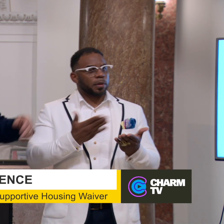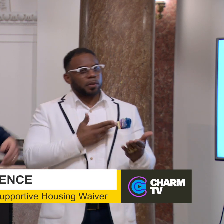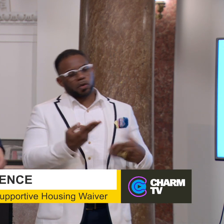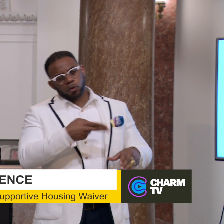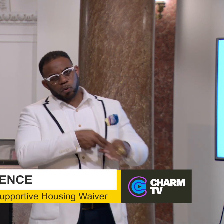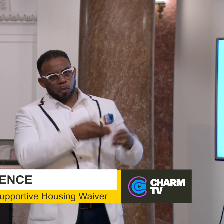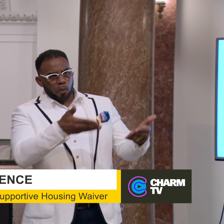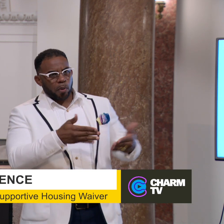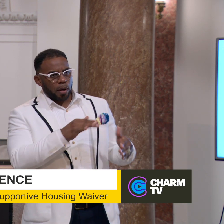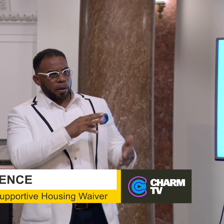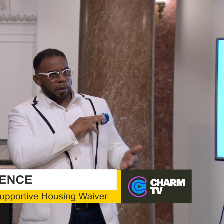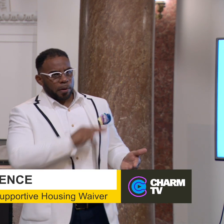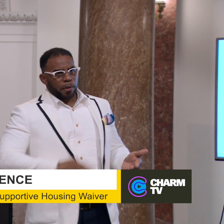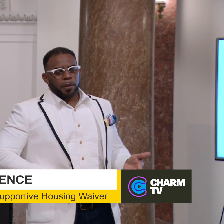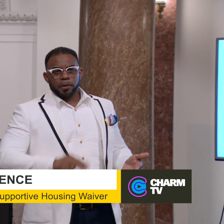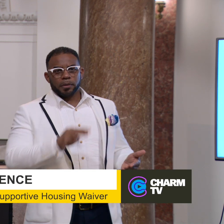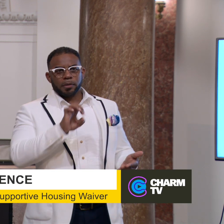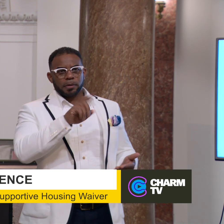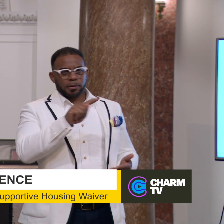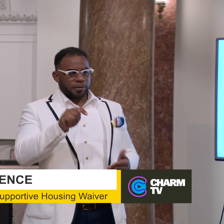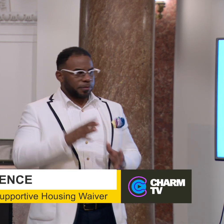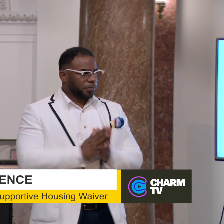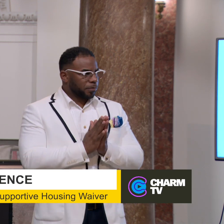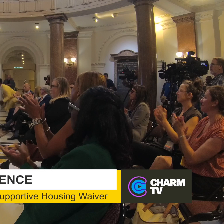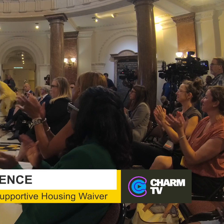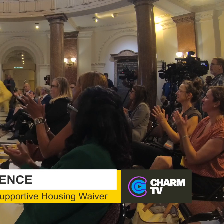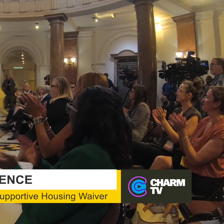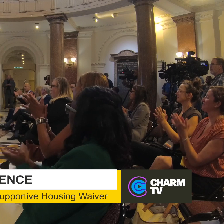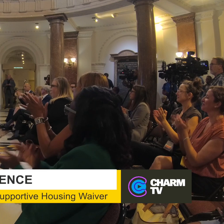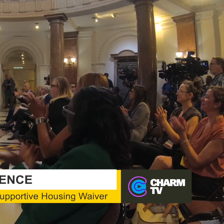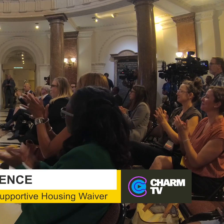Please join me in welcoming Baltimore Mayor Brandon Scott.